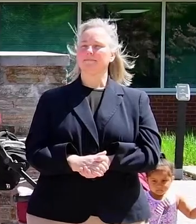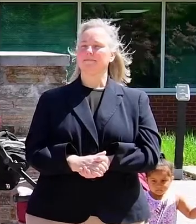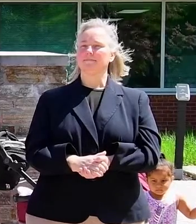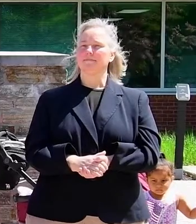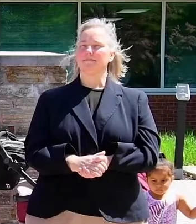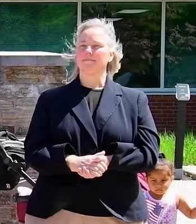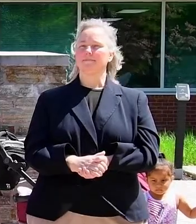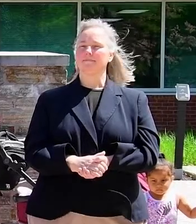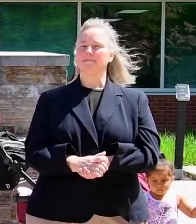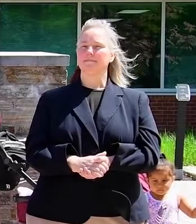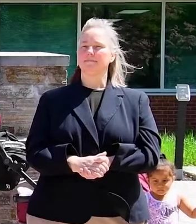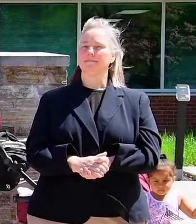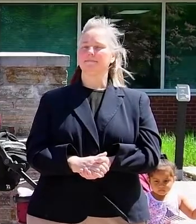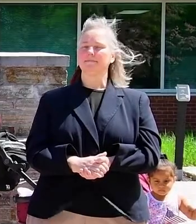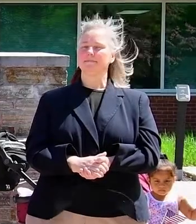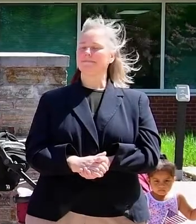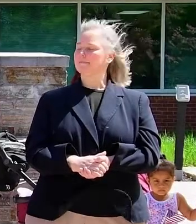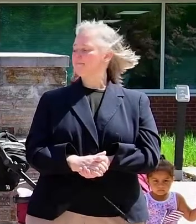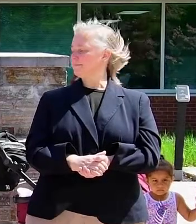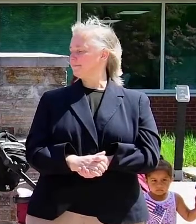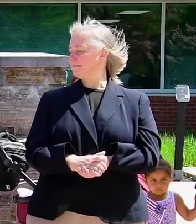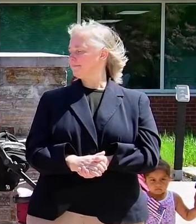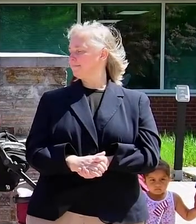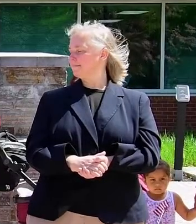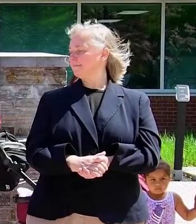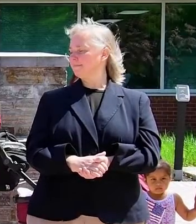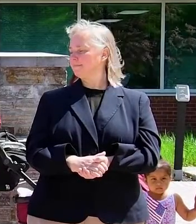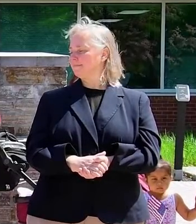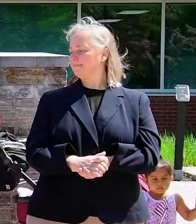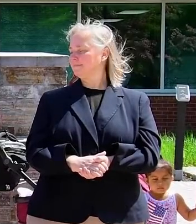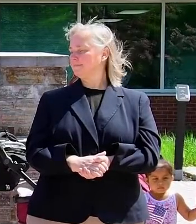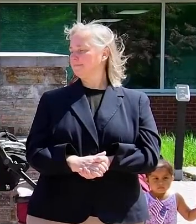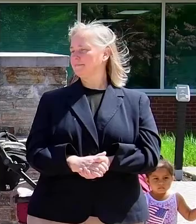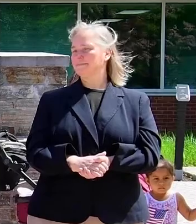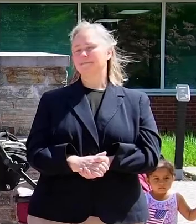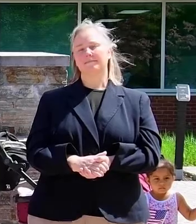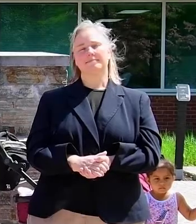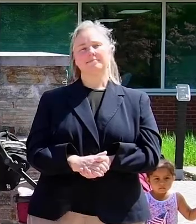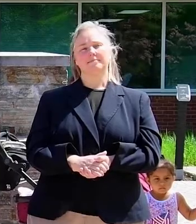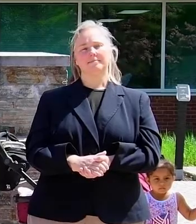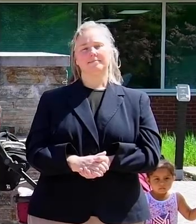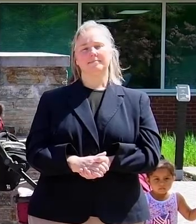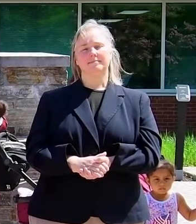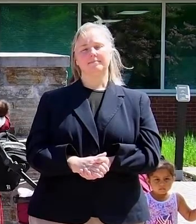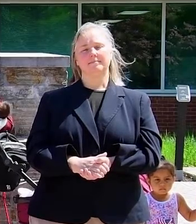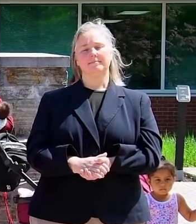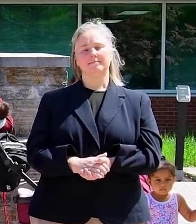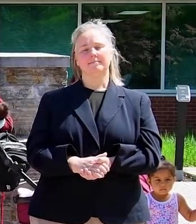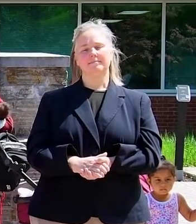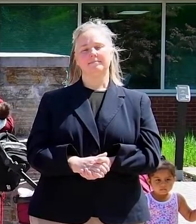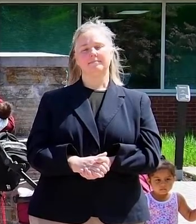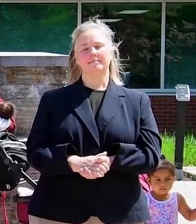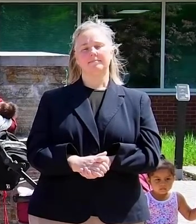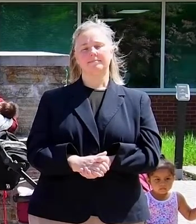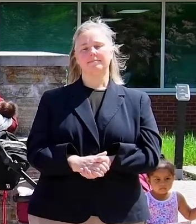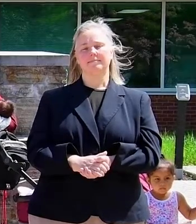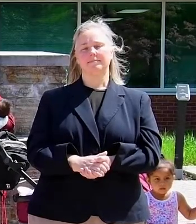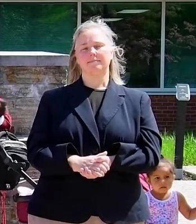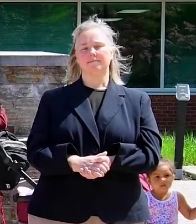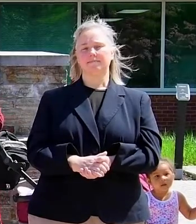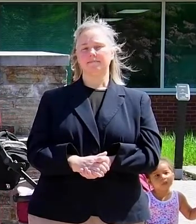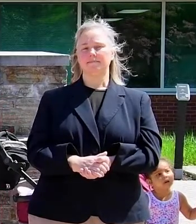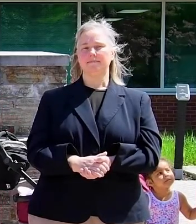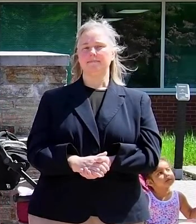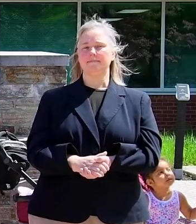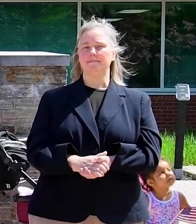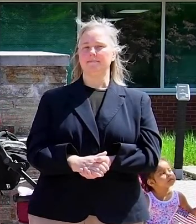could get paid $2. KegelTP. It a very aggressive task. I have done with thankful for that I had a bad bornidade and that